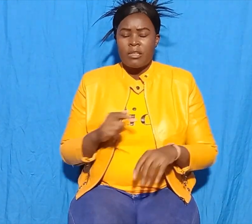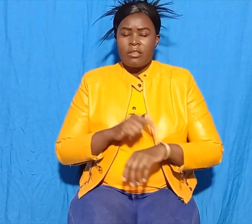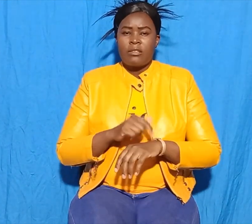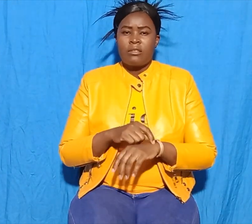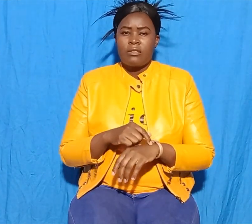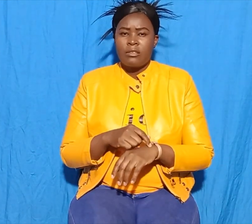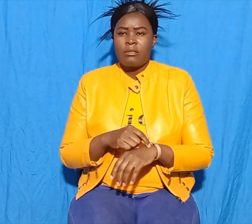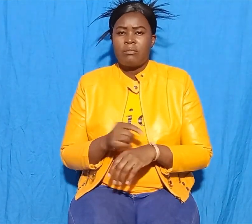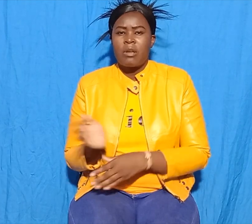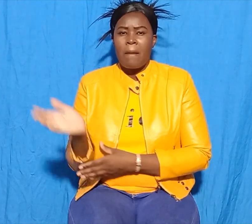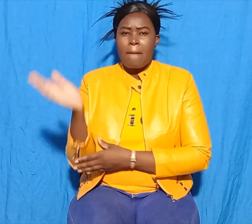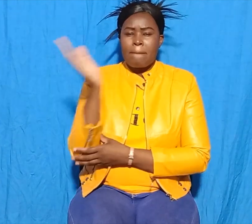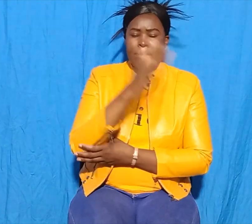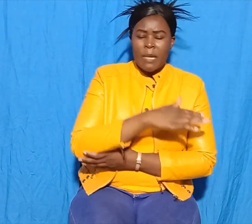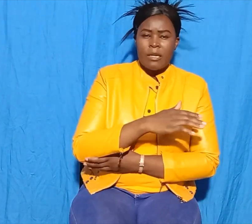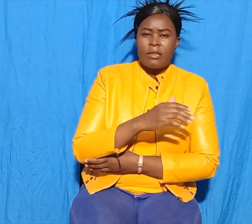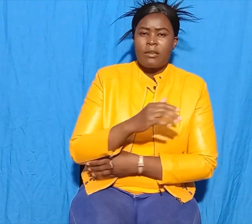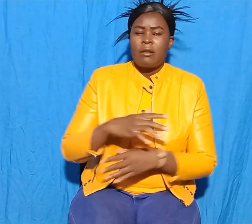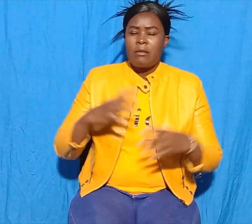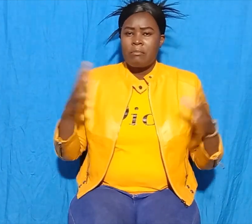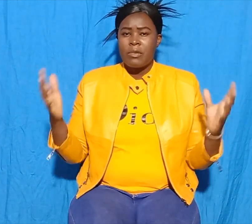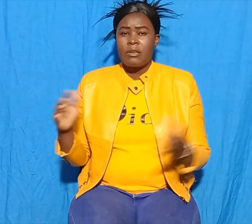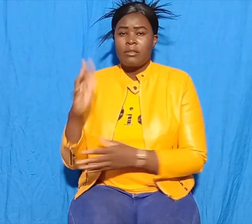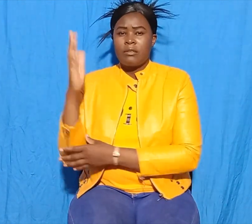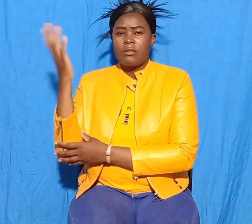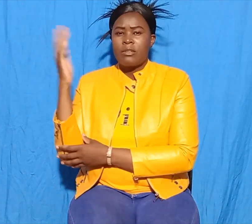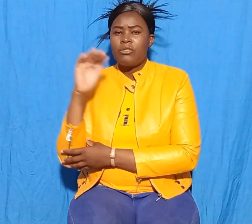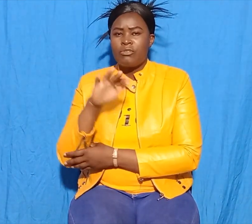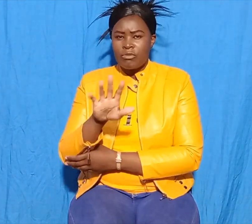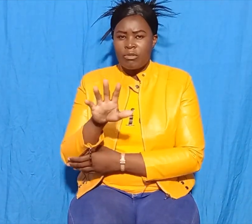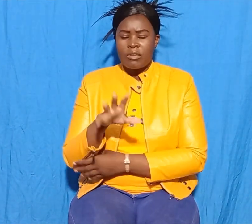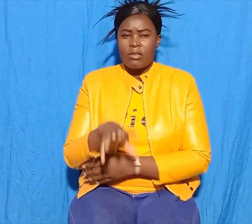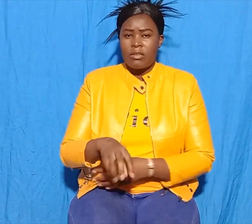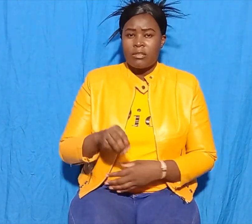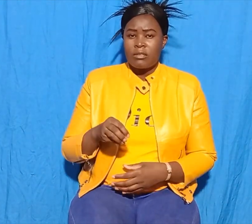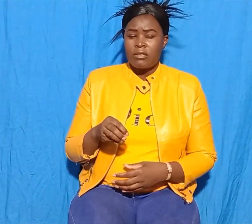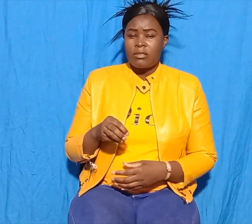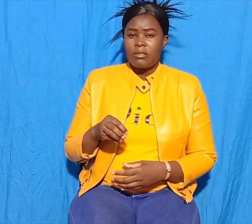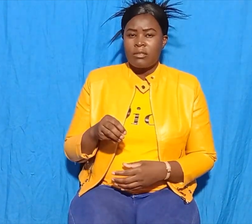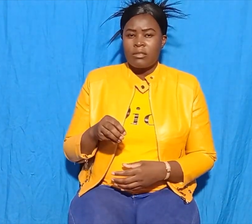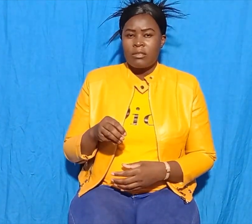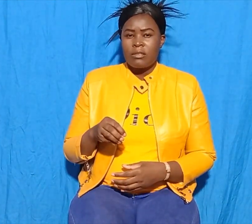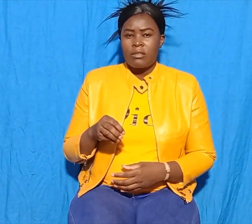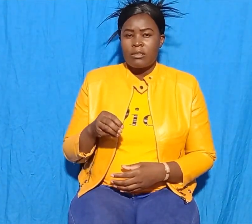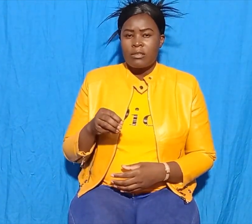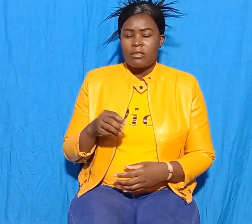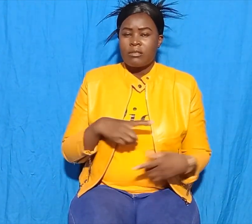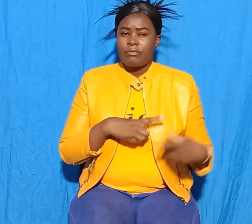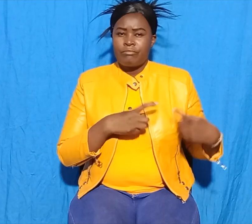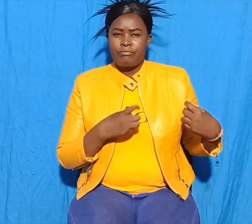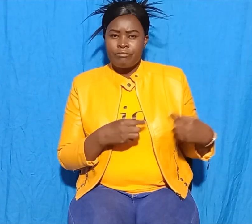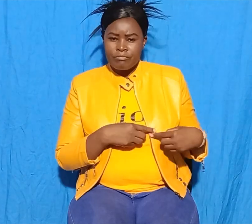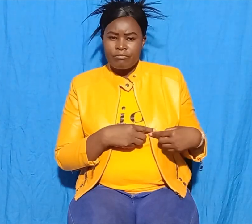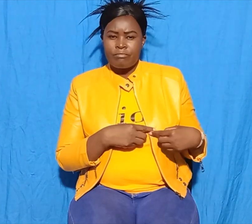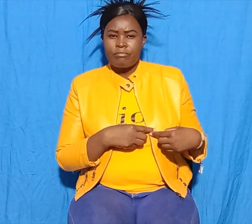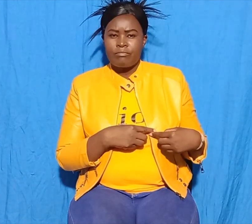let us go quickly. Your dear chief must not wait. The crocodile with the monkey saw back very quickly.